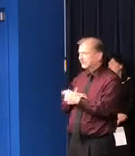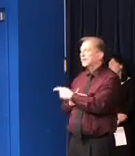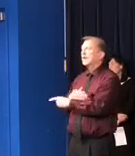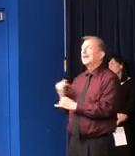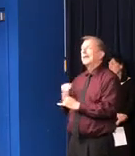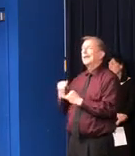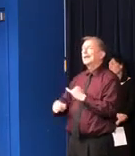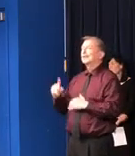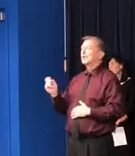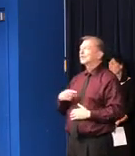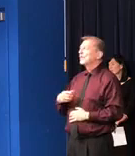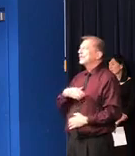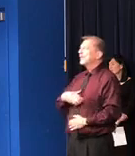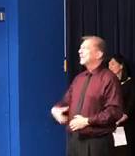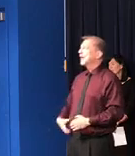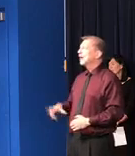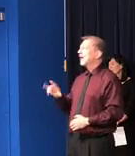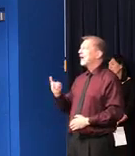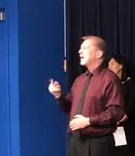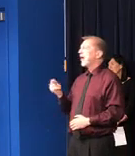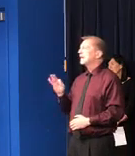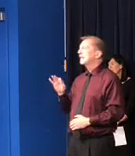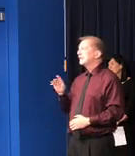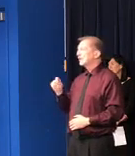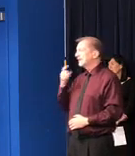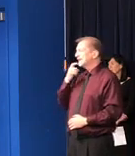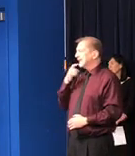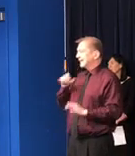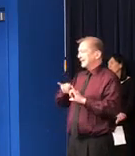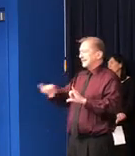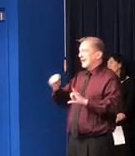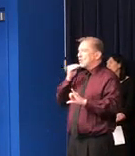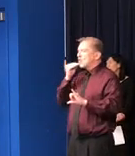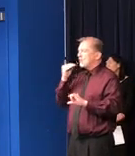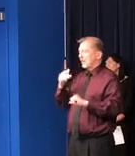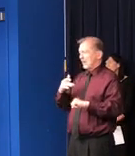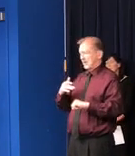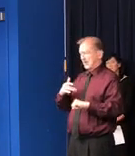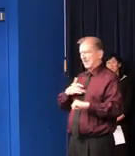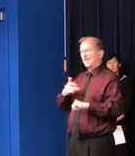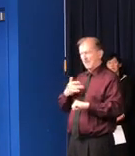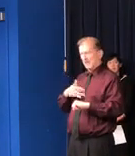Mayor Lightfoot has said she expects the stay-at-home order will be extended deep into April. Is she right?